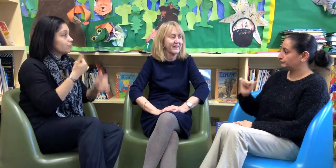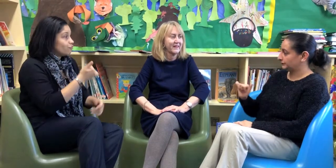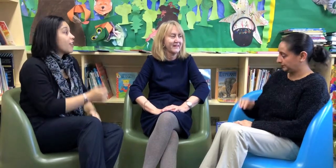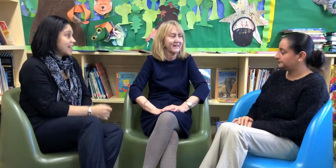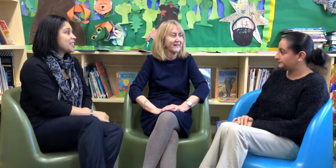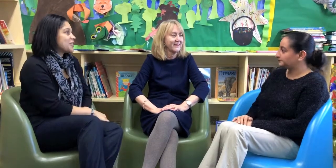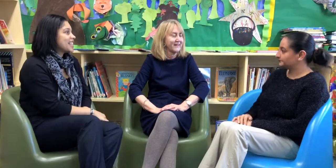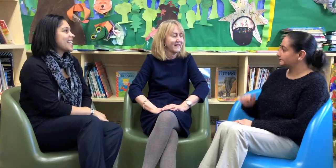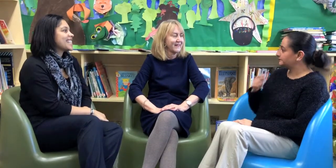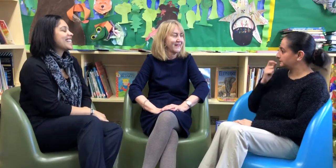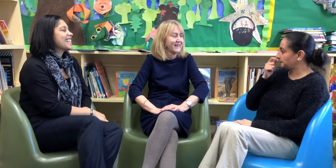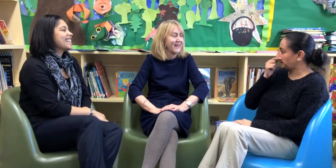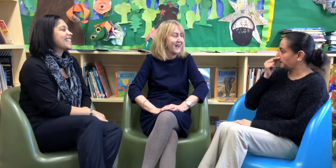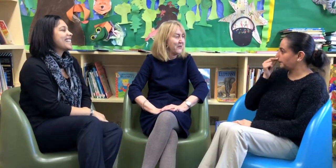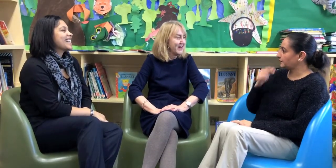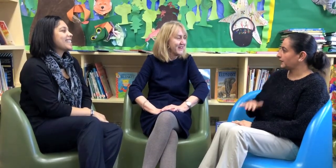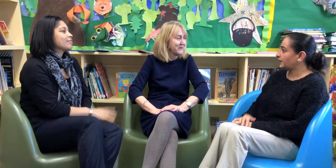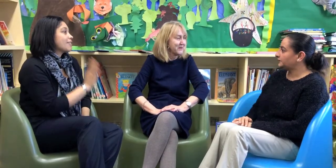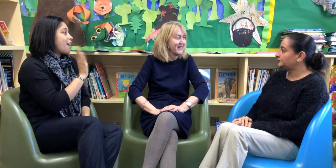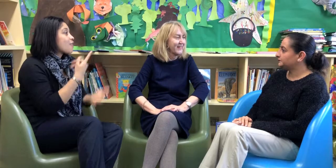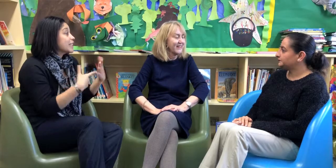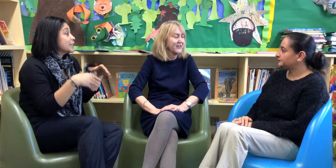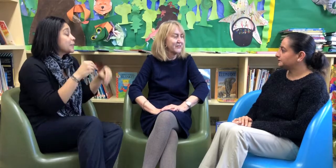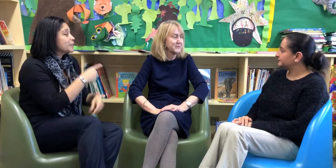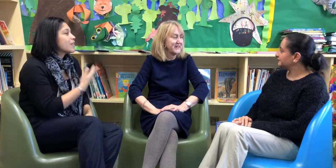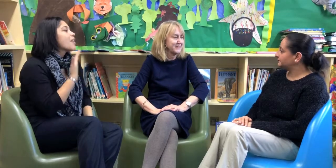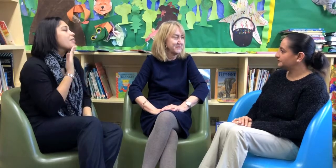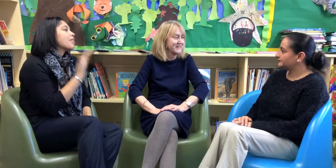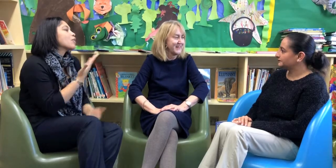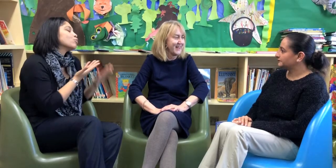Right, that's right, yes. Hello Randeep, thank you for speaking to me today.